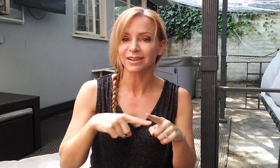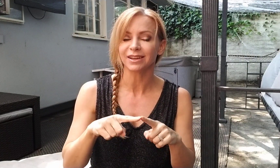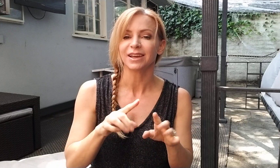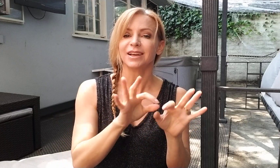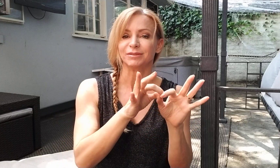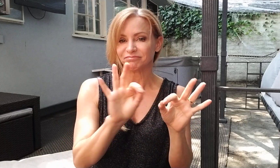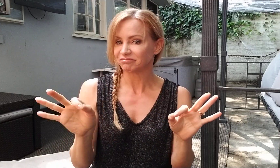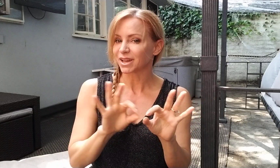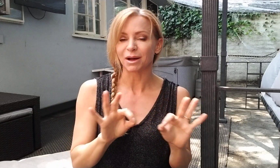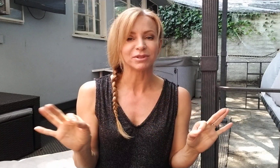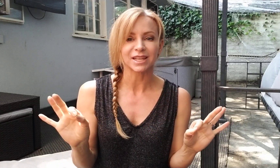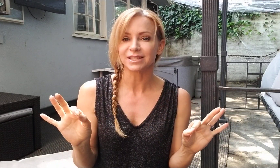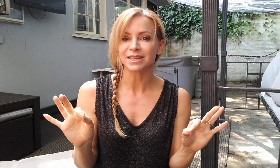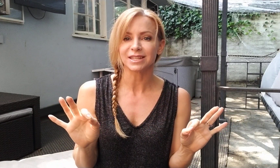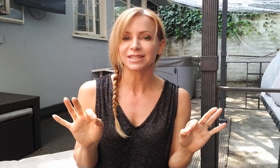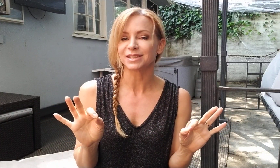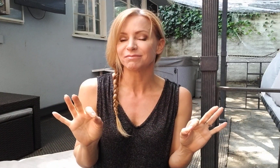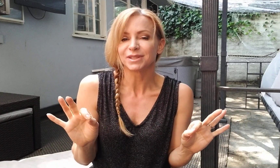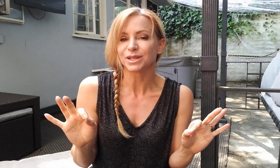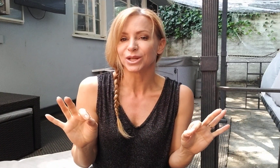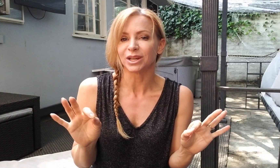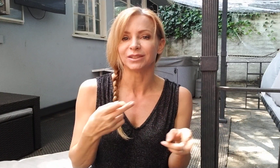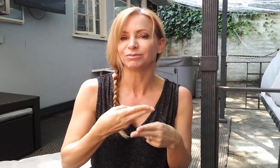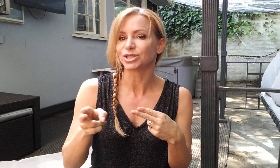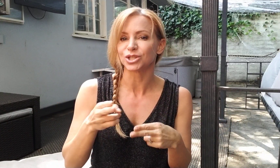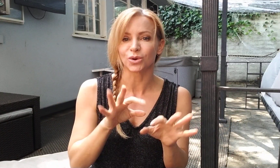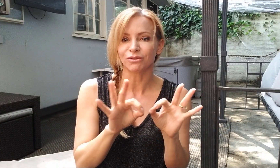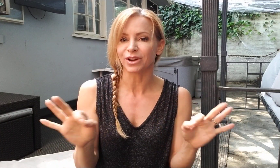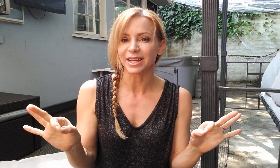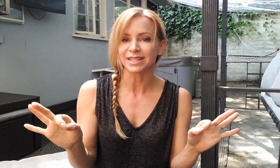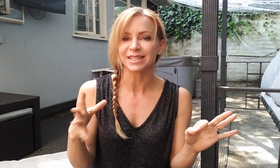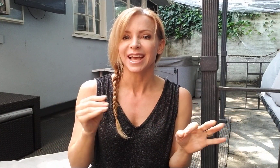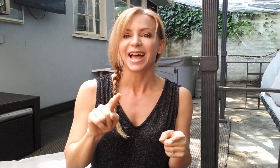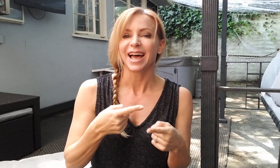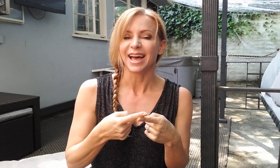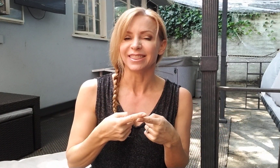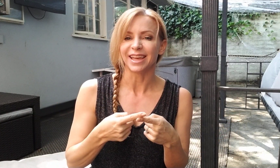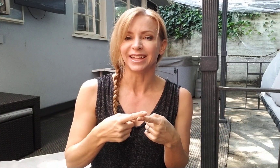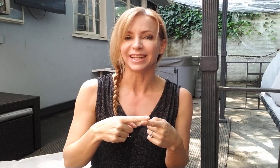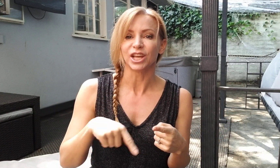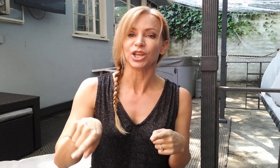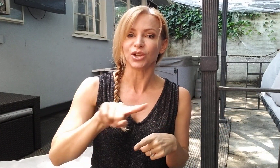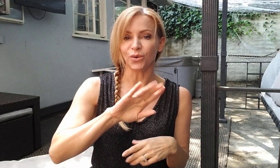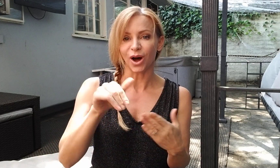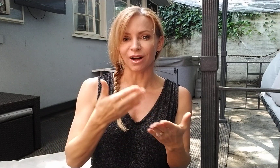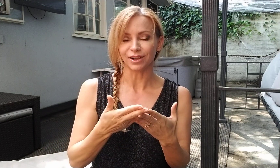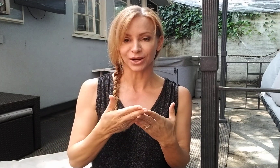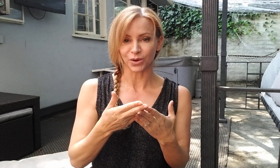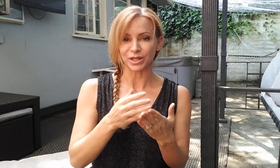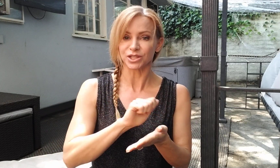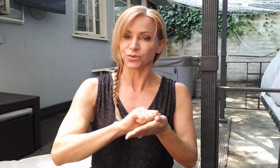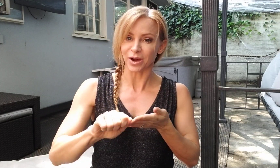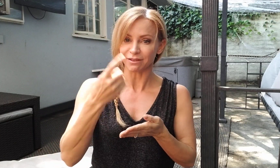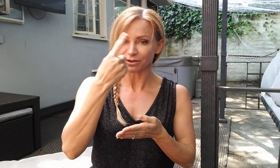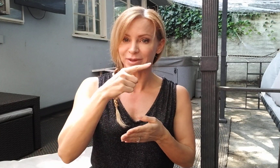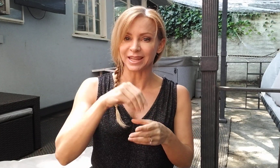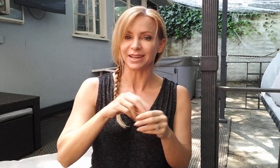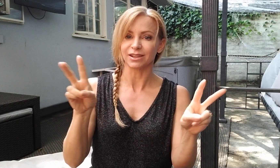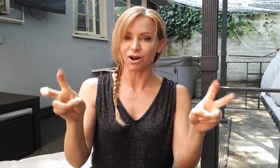a couple sentences just a short phrase and then you all are going to write for me in the